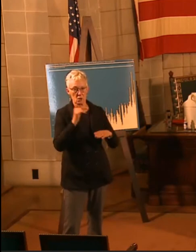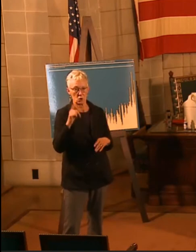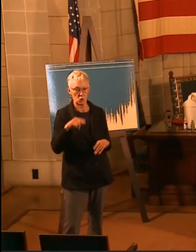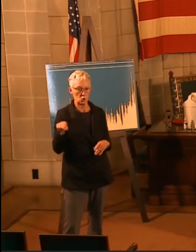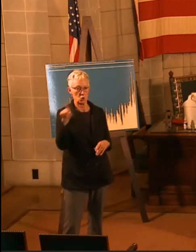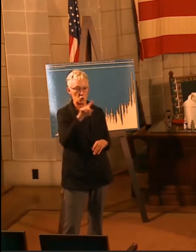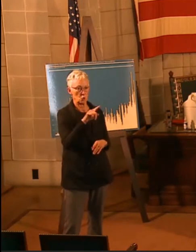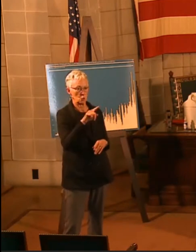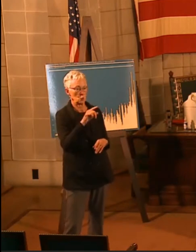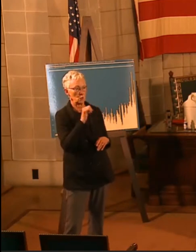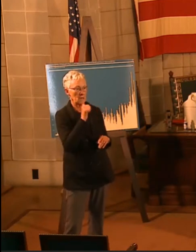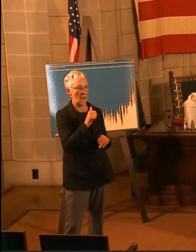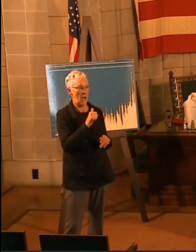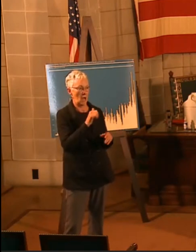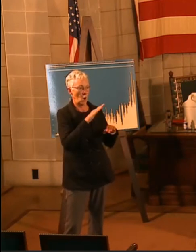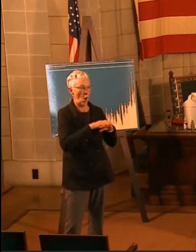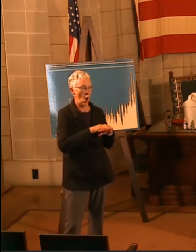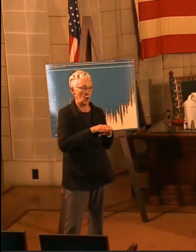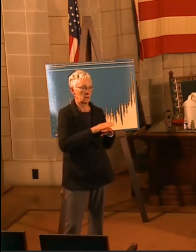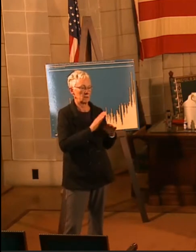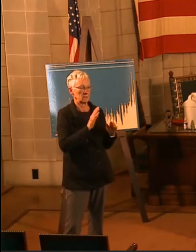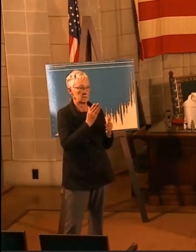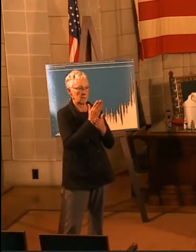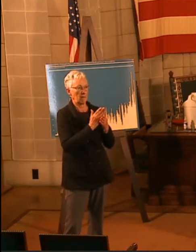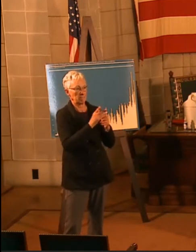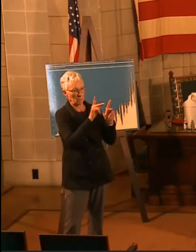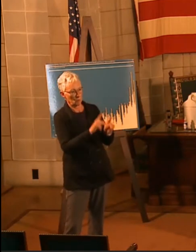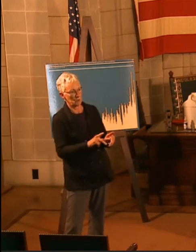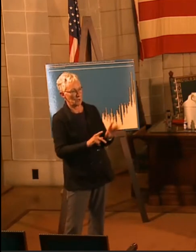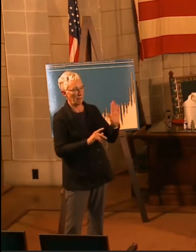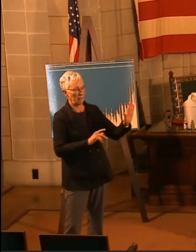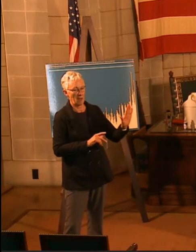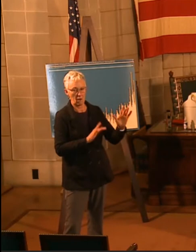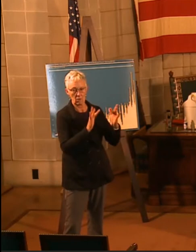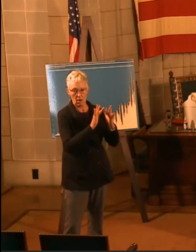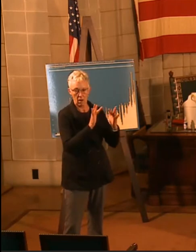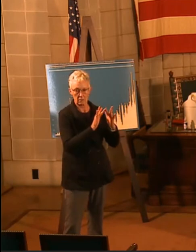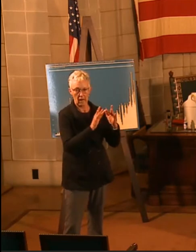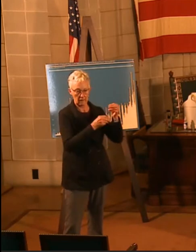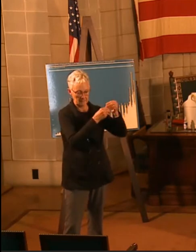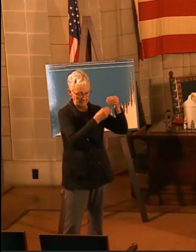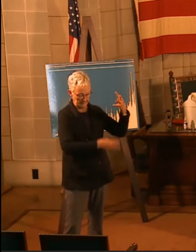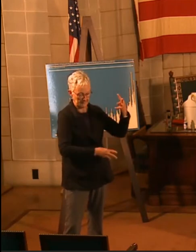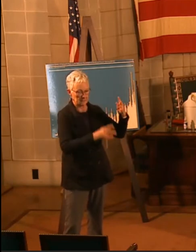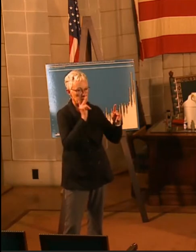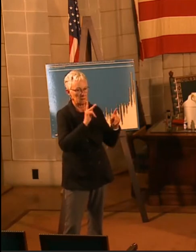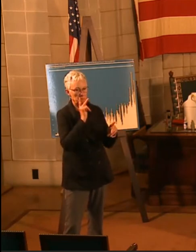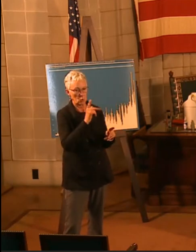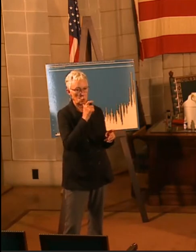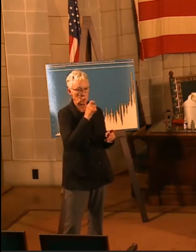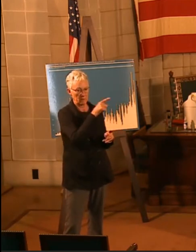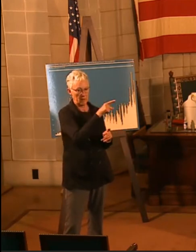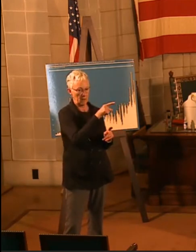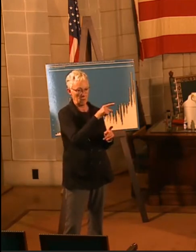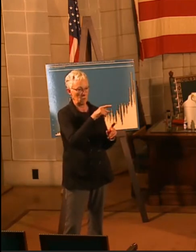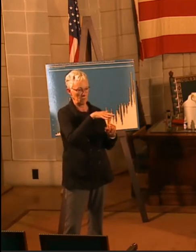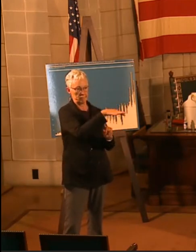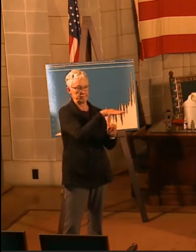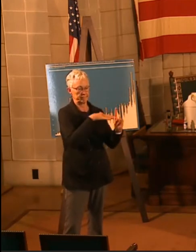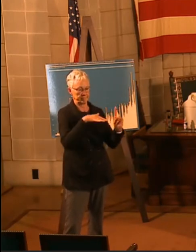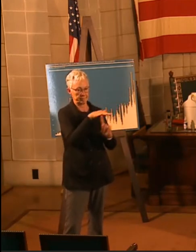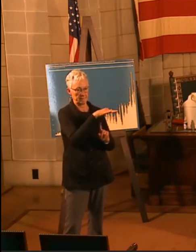someone else's contact list. Smaller contact lists keep enough teachers and students in school to keep the schools open.